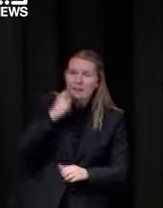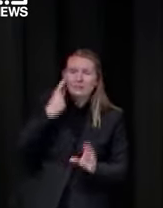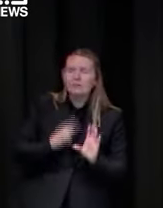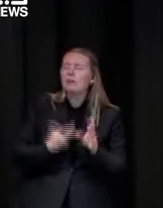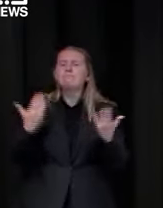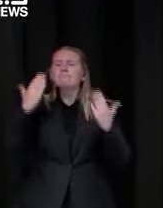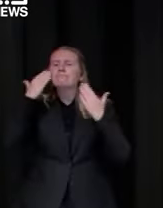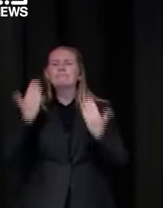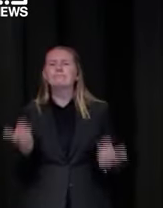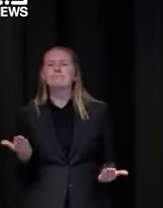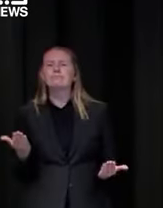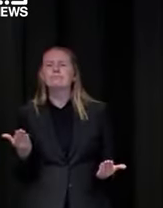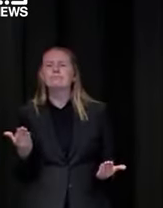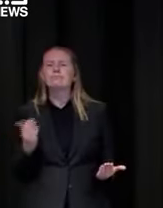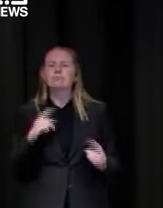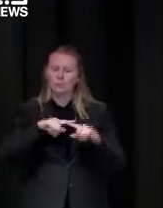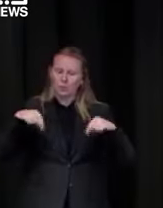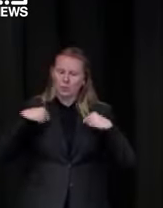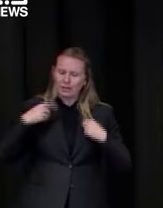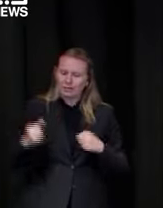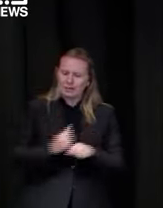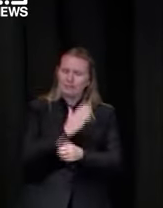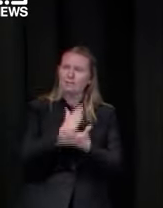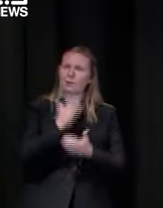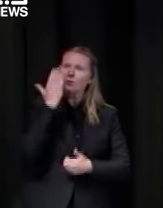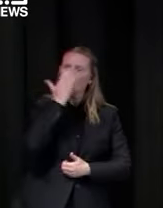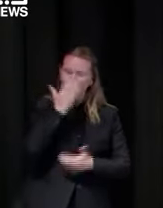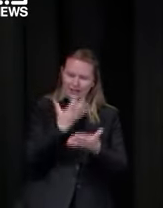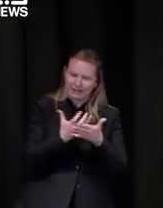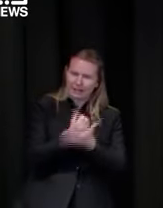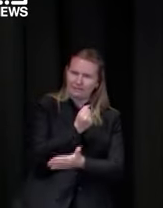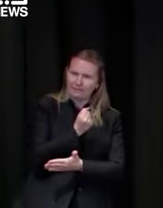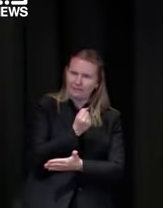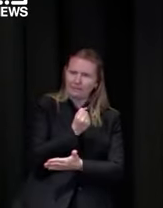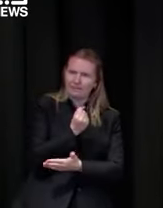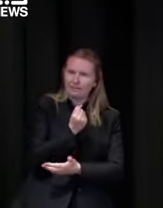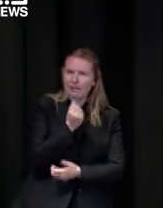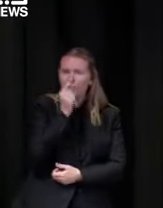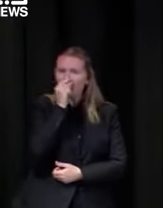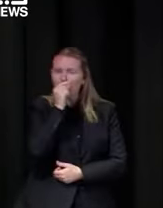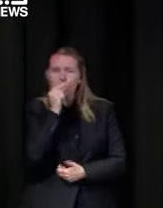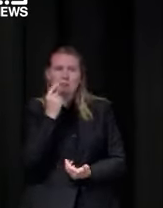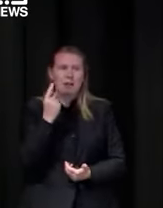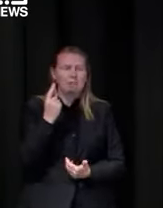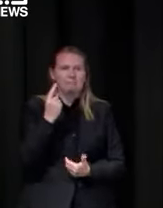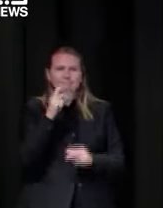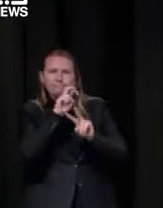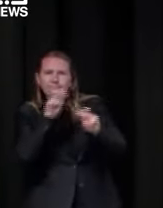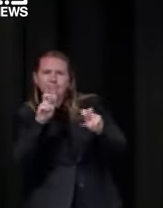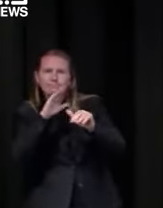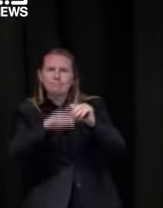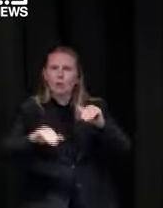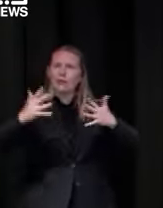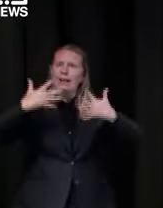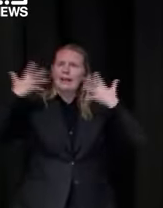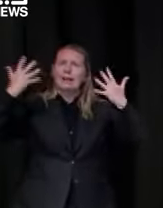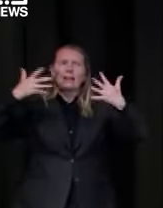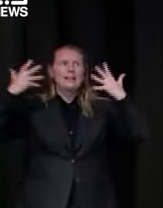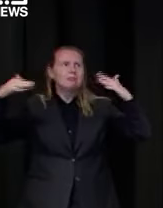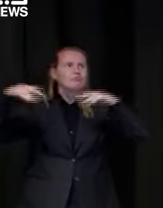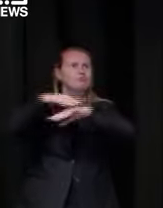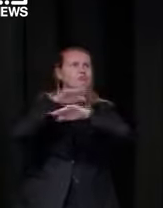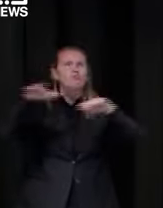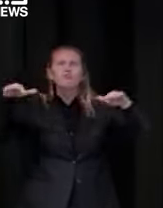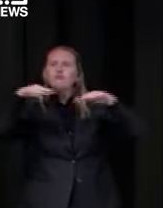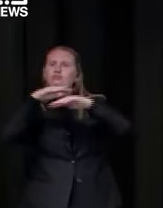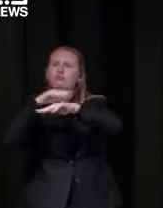to try and make sure that our schools are as safe as possible so it's about airflow monitoring vent making sure there is the best ventilated